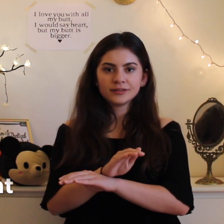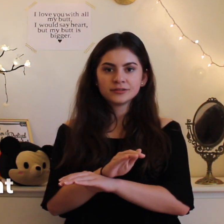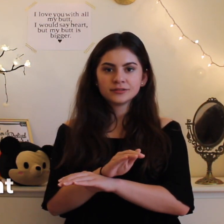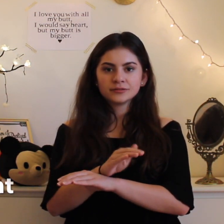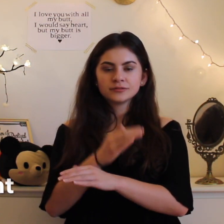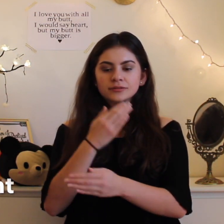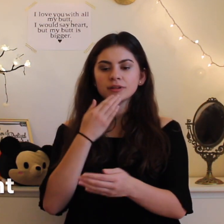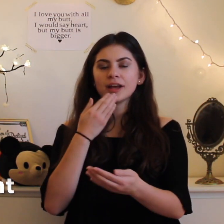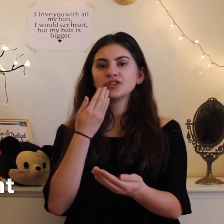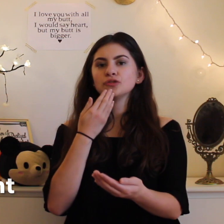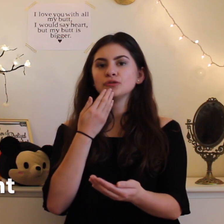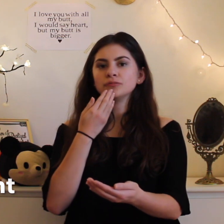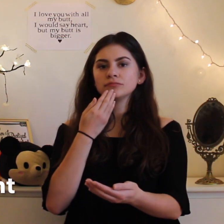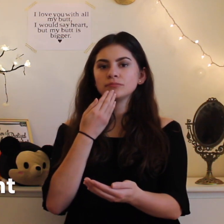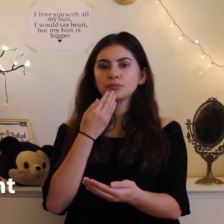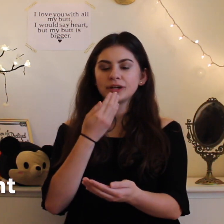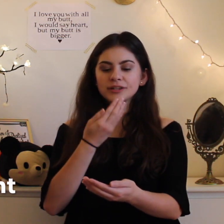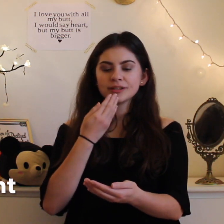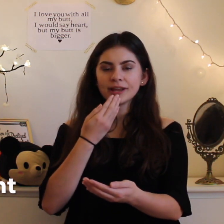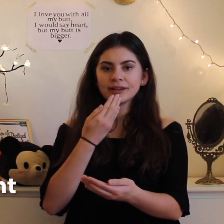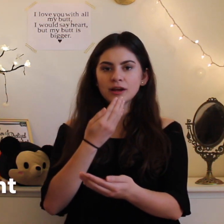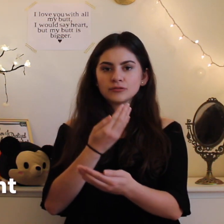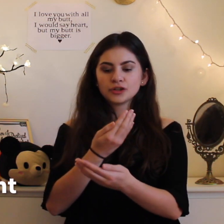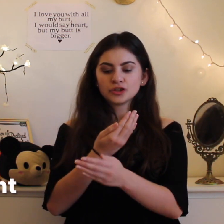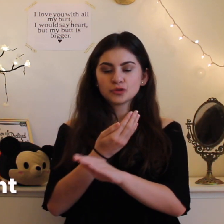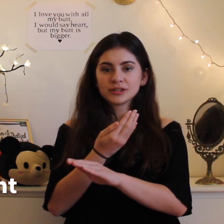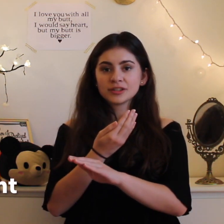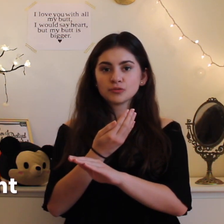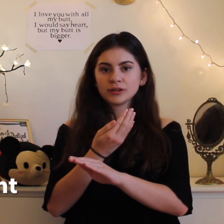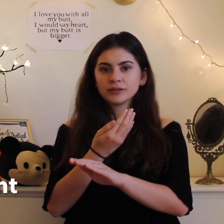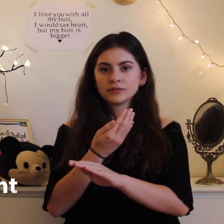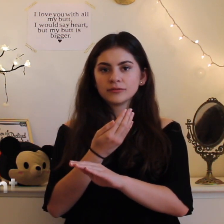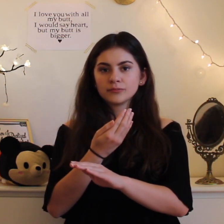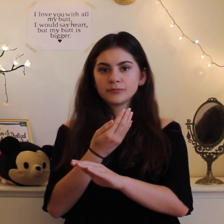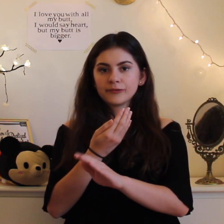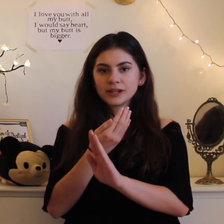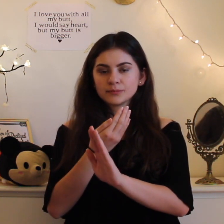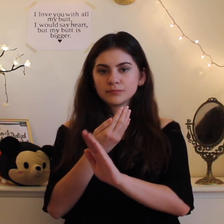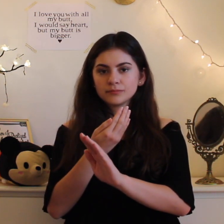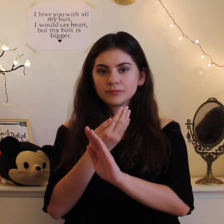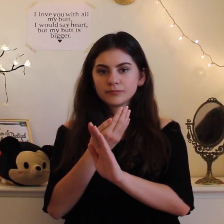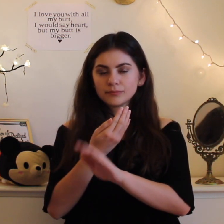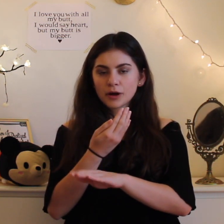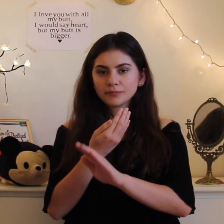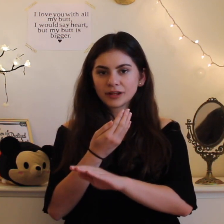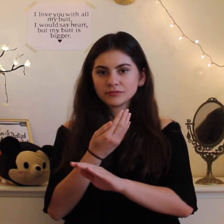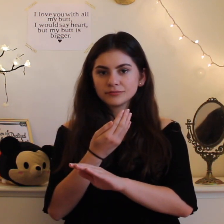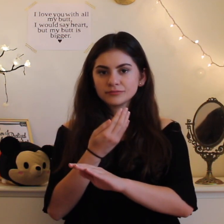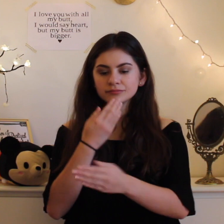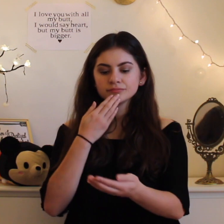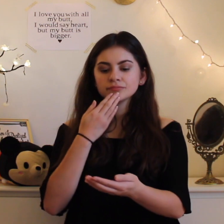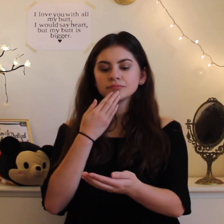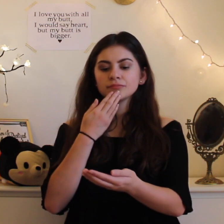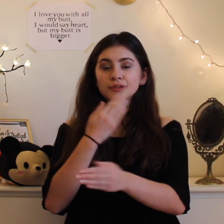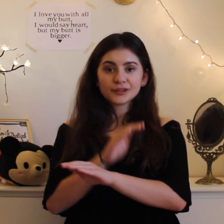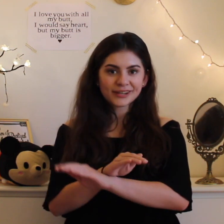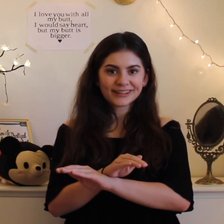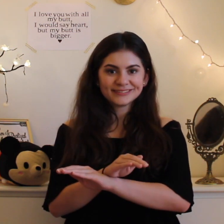as you put it in sand down you gonna twist this one place calm down good night